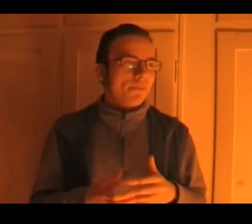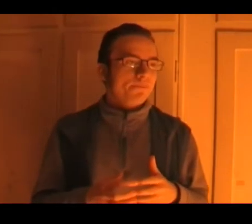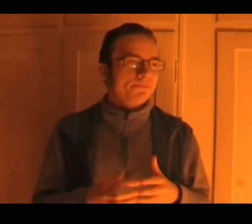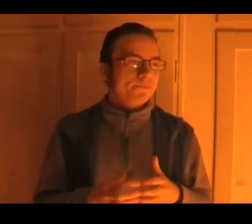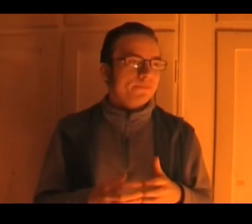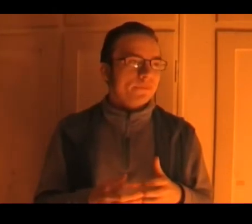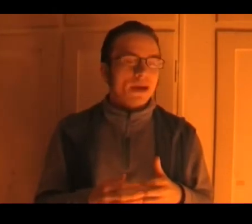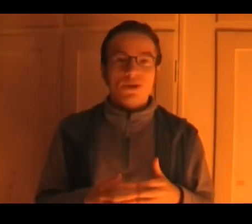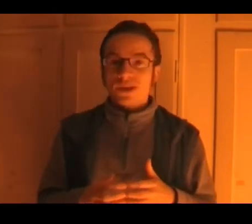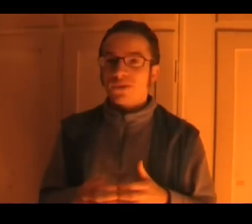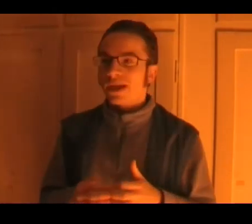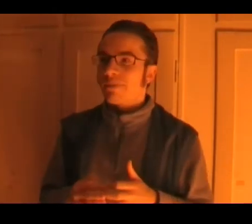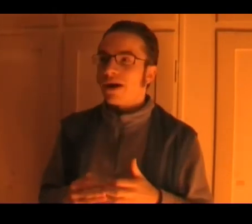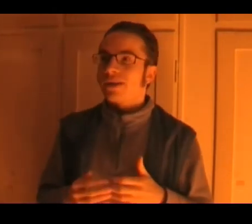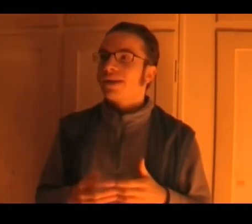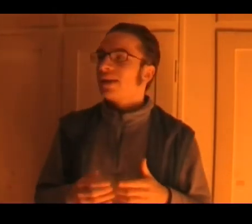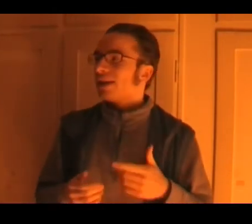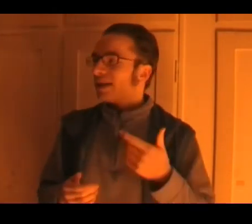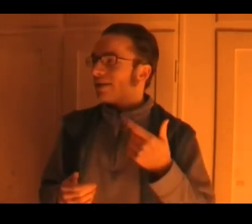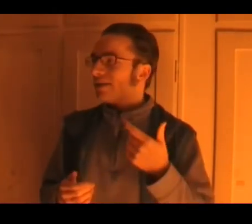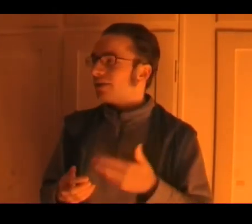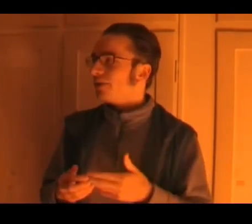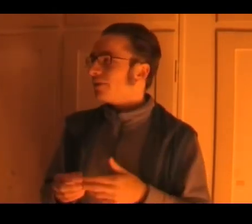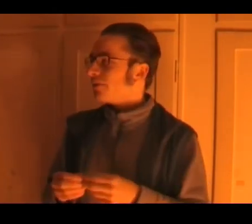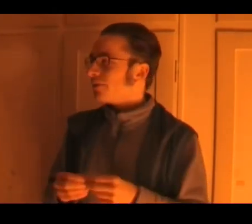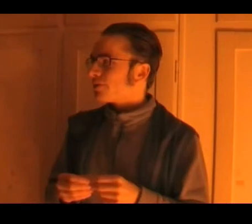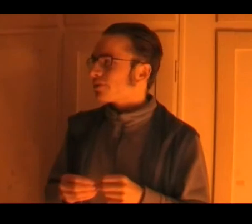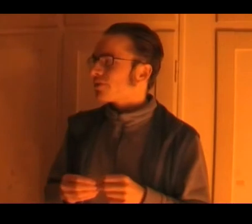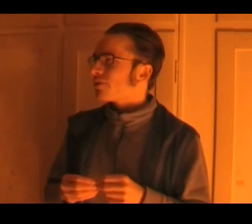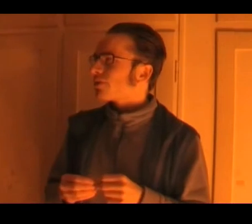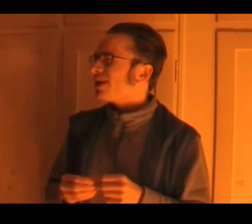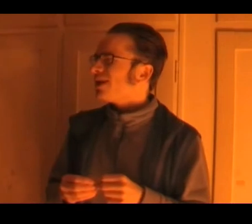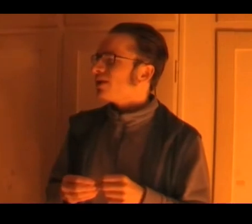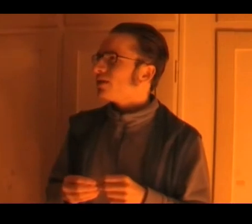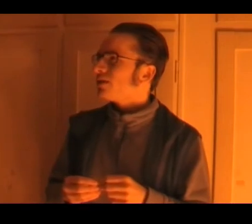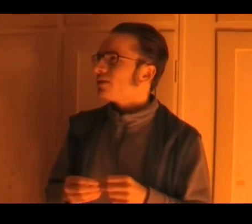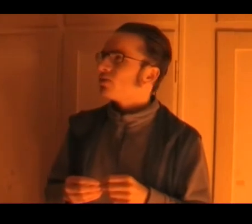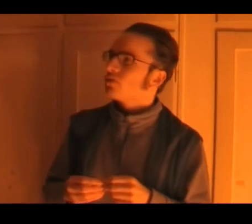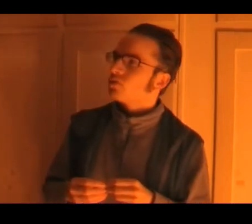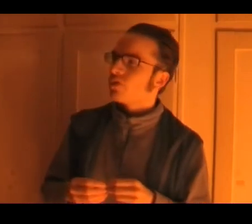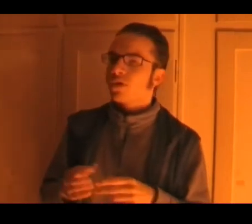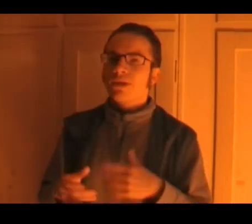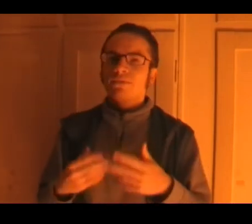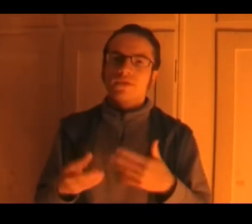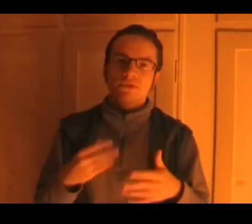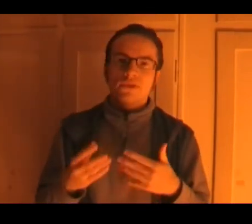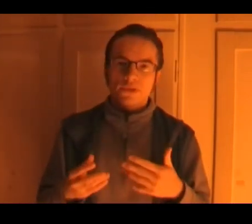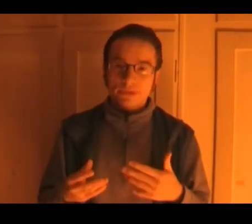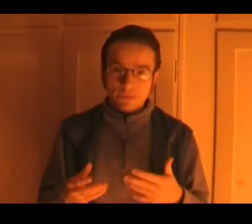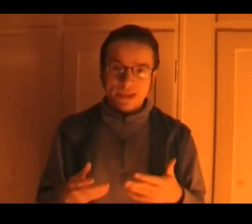i mean when you think about it the the three four people the people that